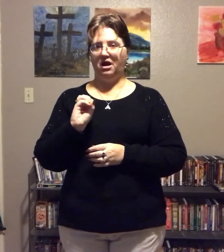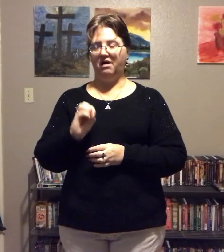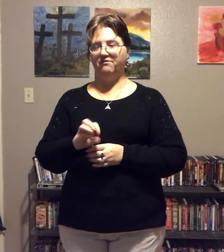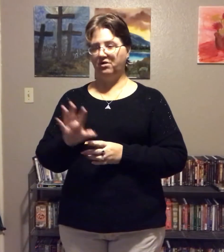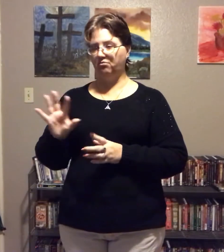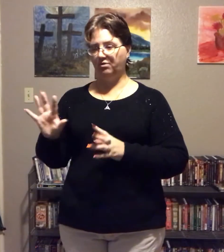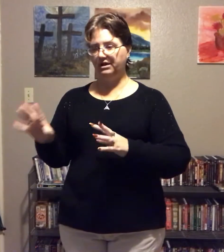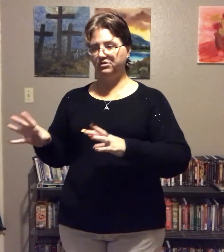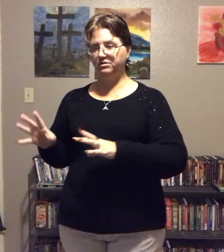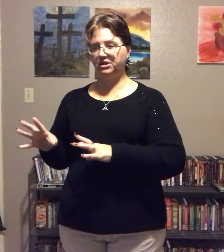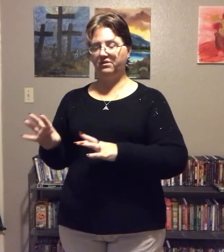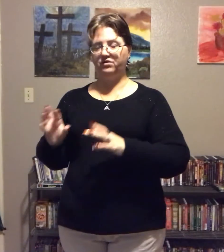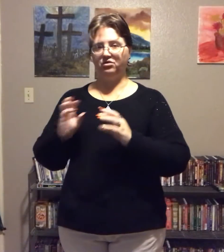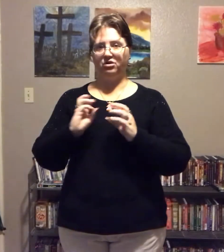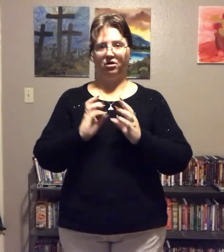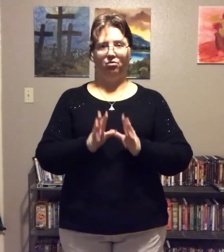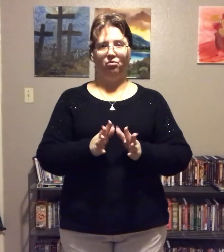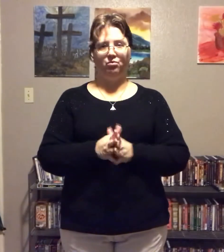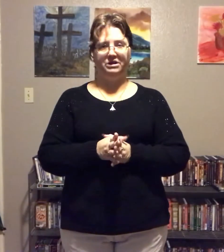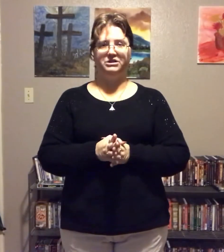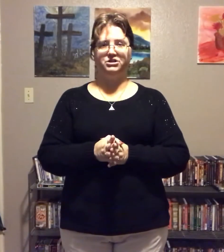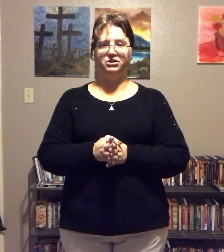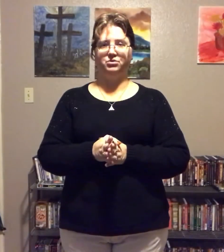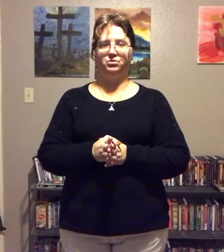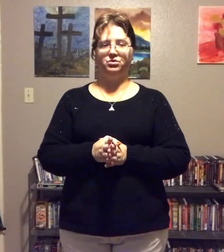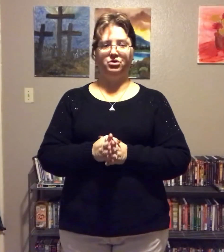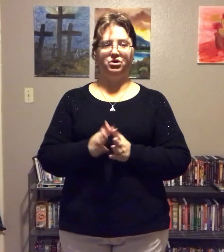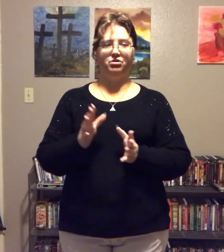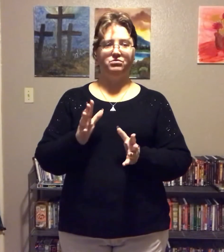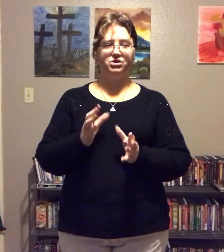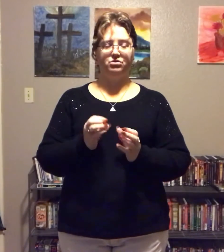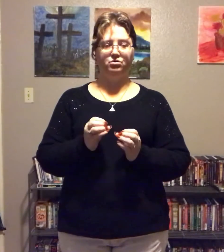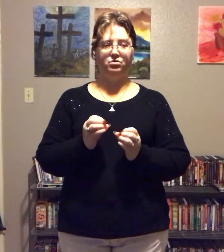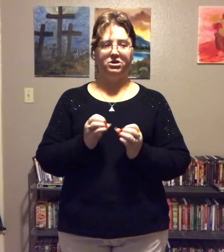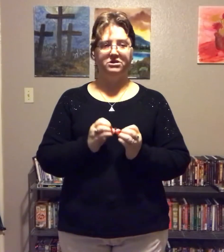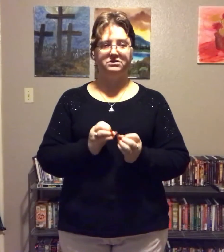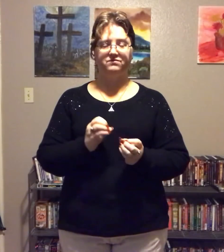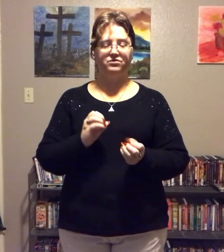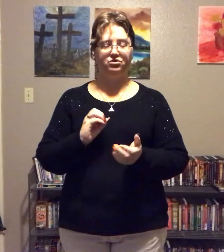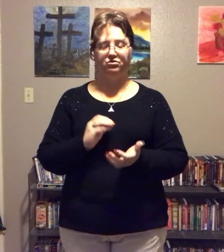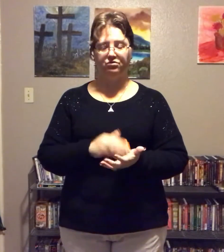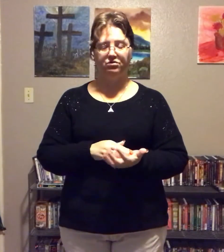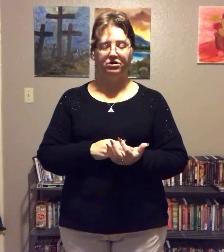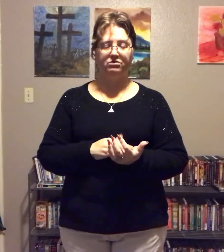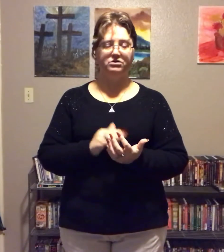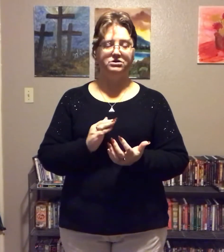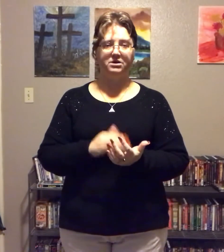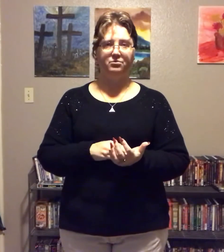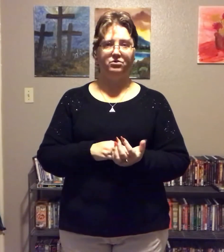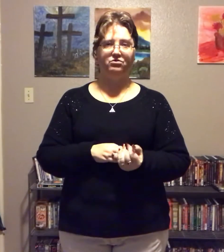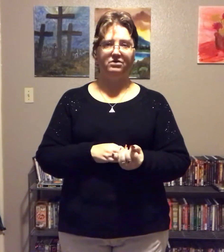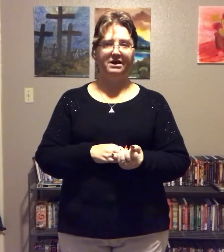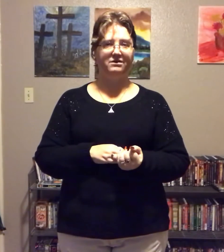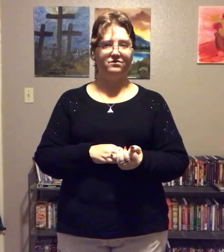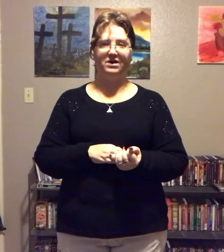I've read you enough. You know what to do. You know to listen for your true hunger and stop when you're satisfied.